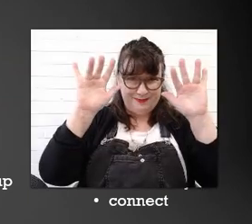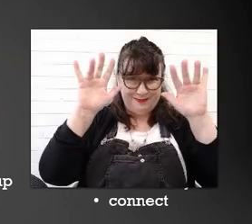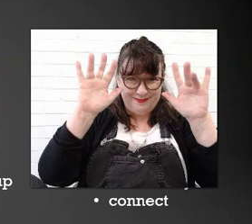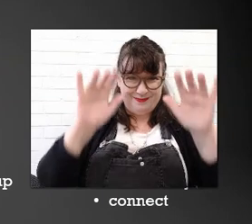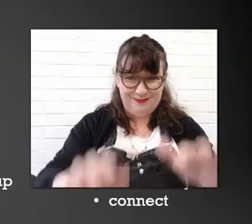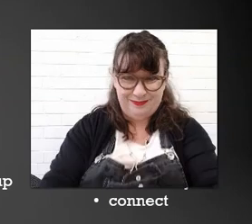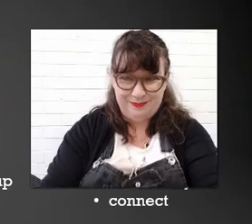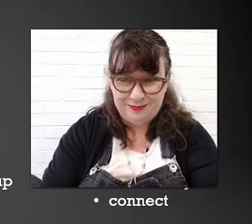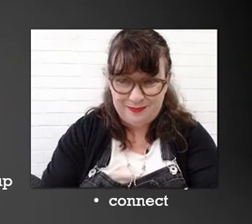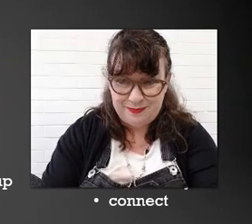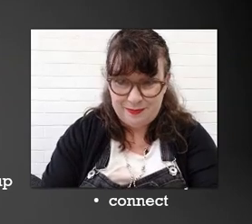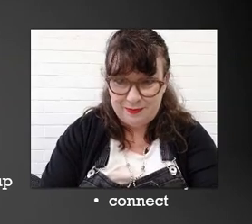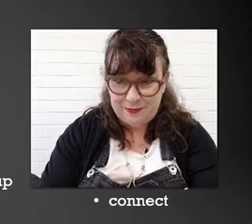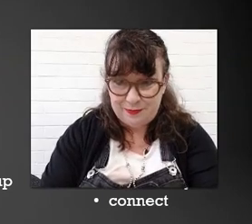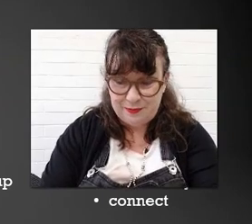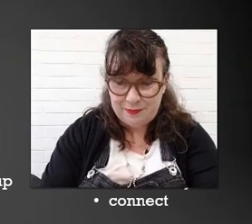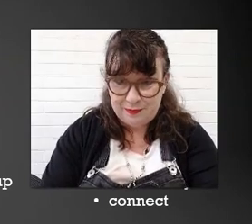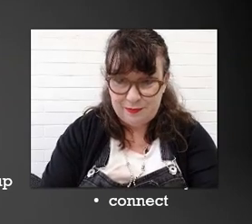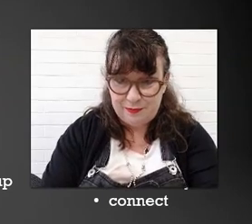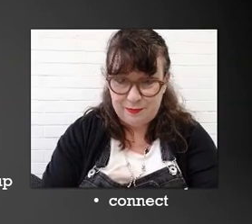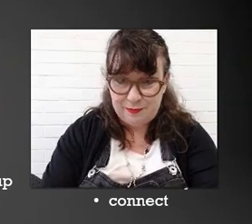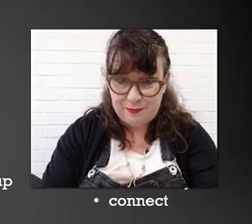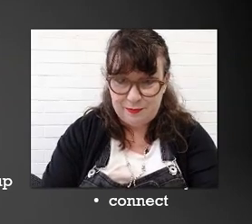That's it. Bye. Bye. Bye. Bye. Bye. You